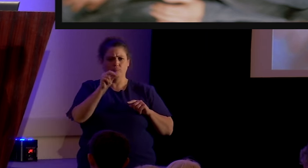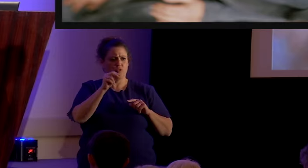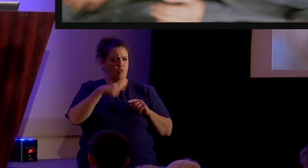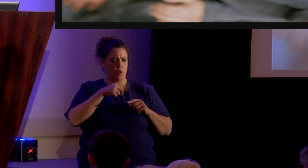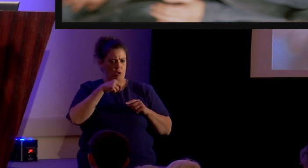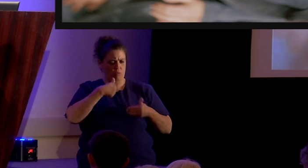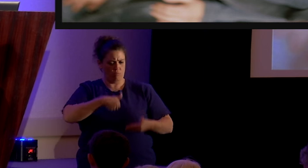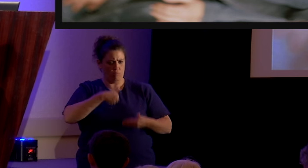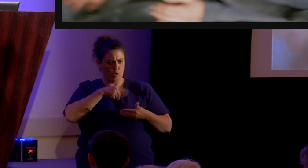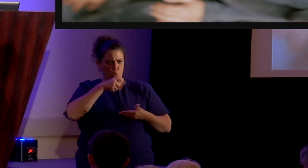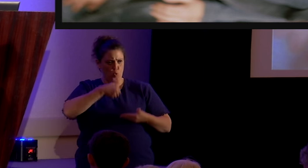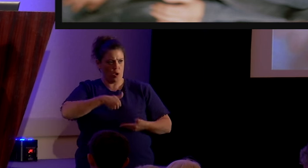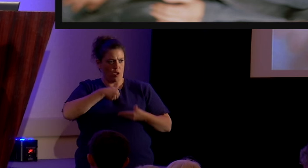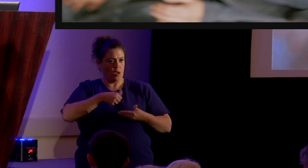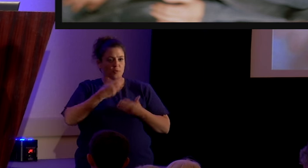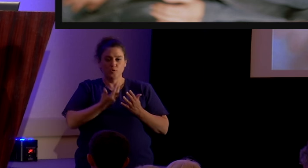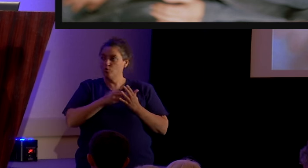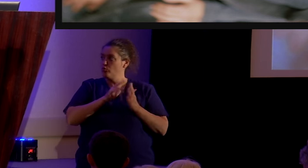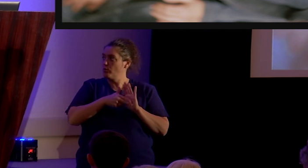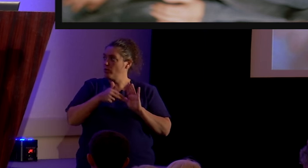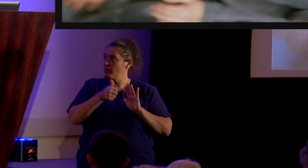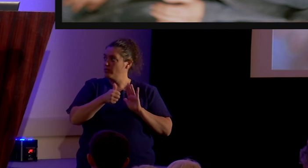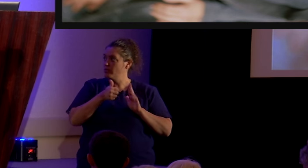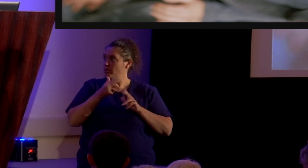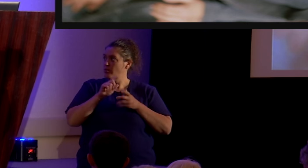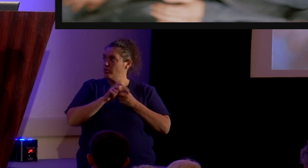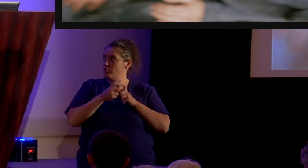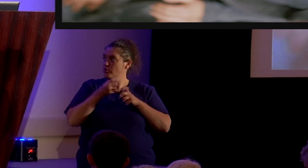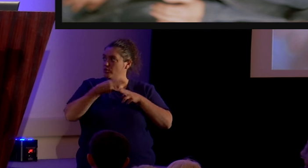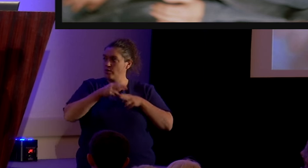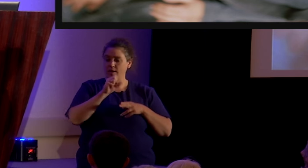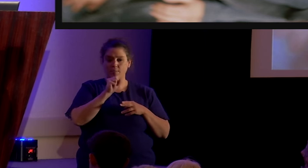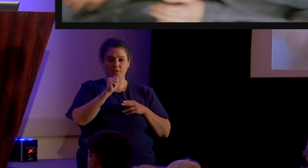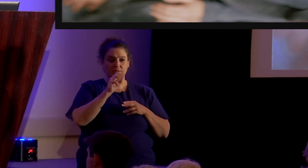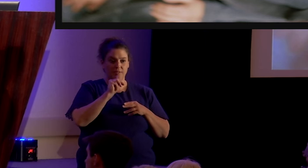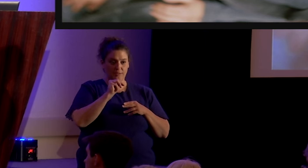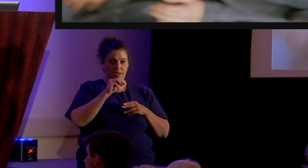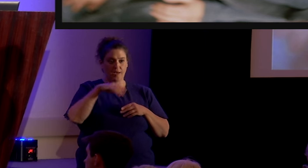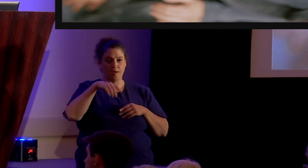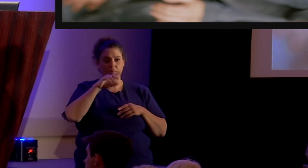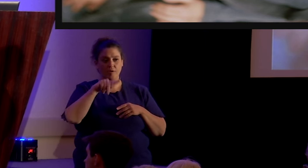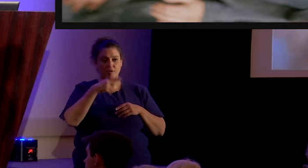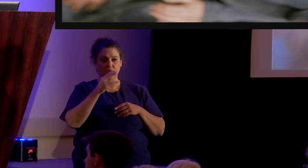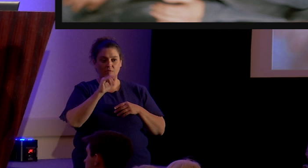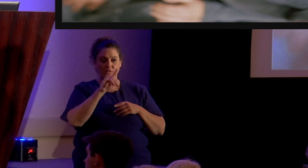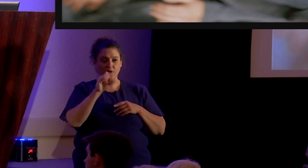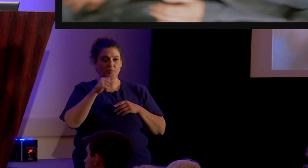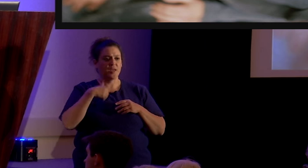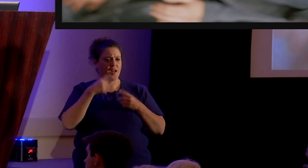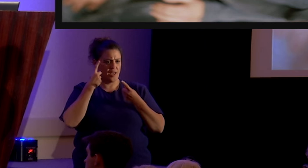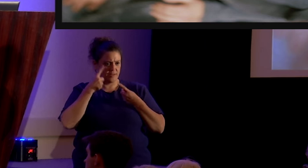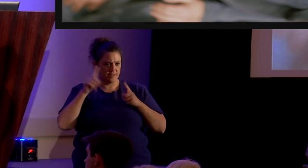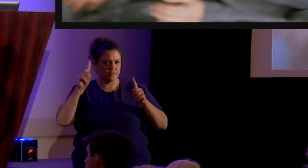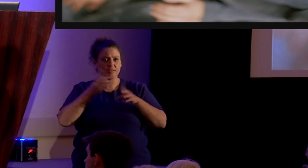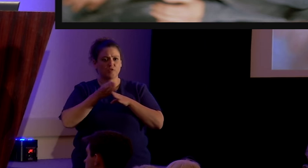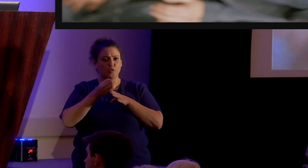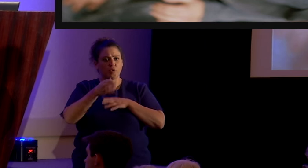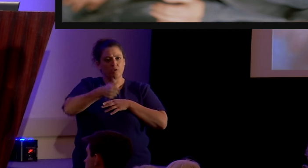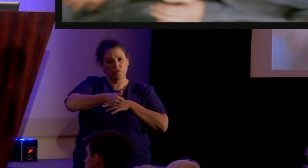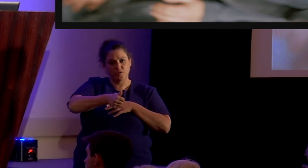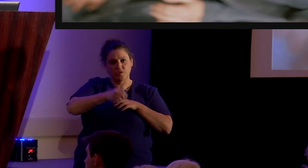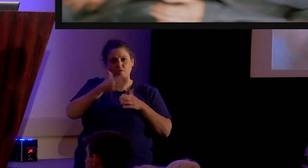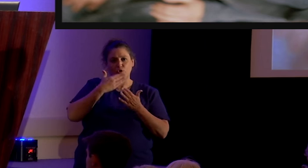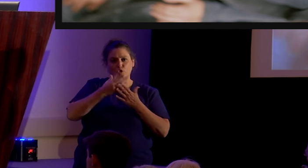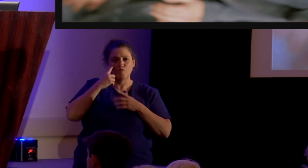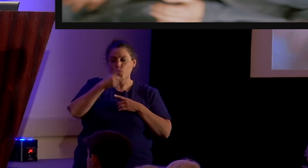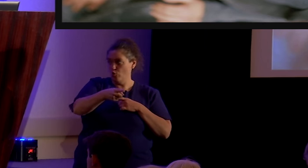to be who i am so she rebranded herself she changed her name to sam phillips and she went out and had a successful solo career on her own terms and good